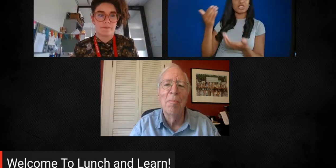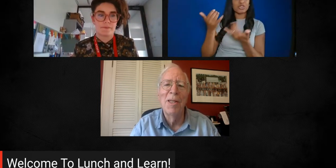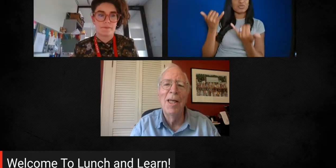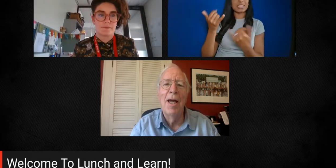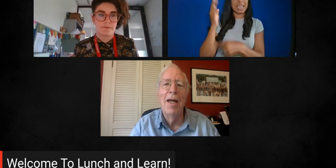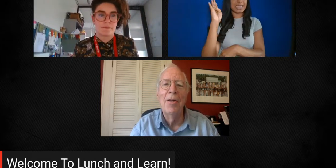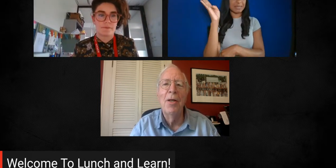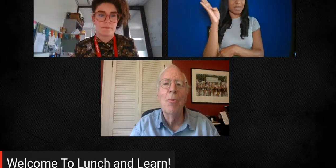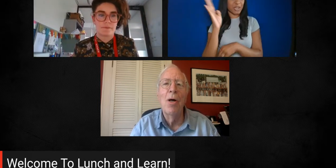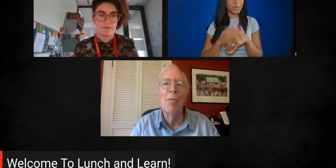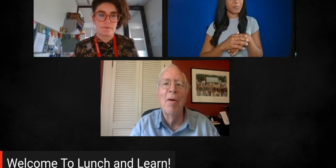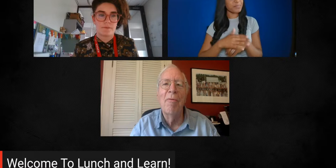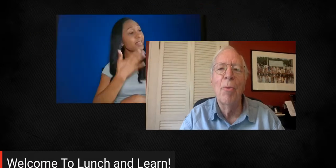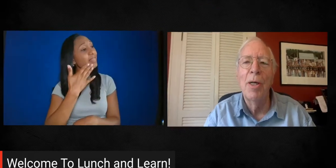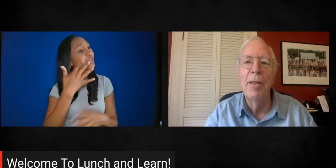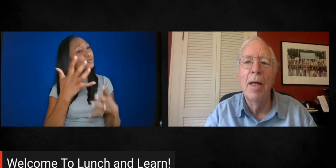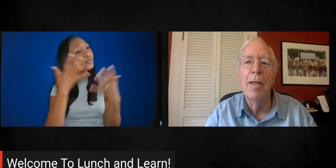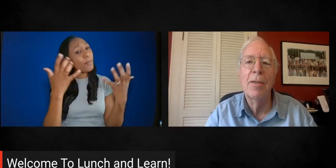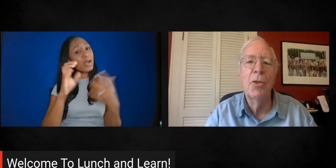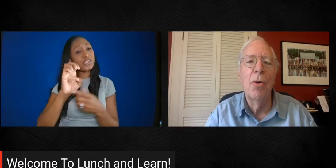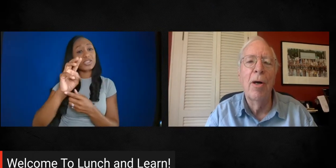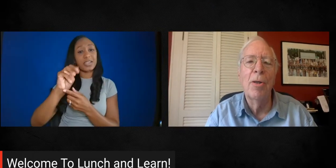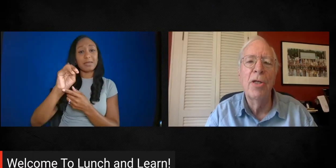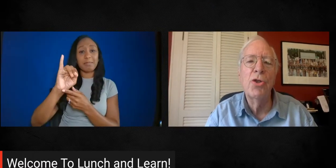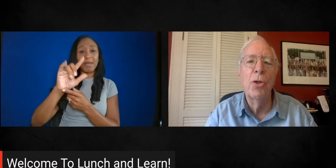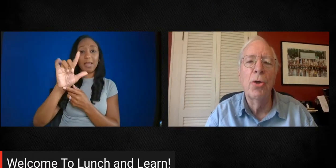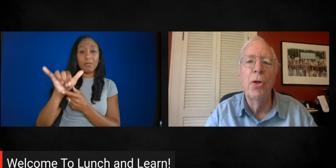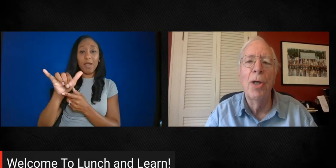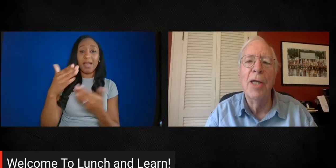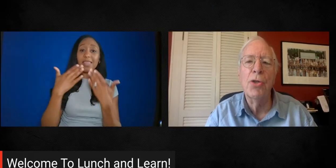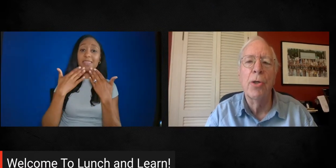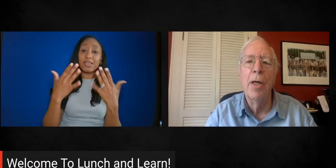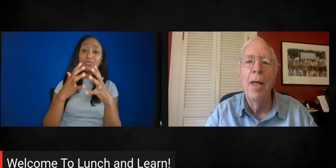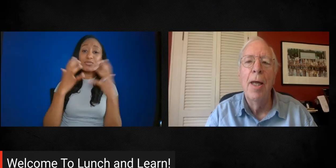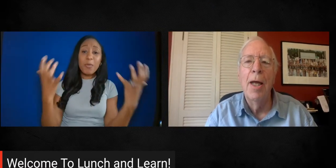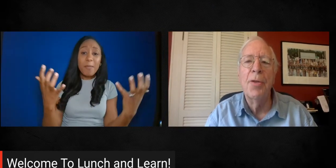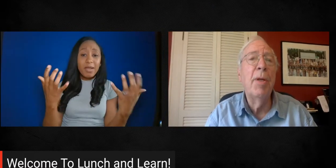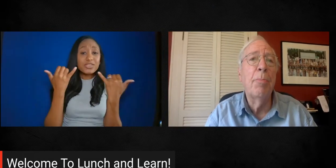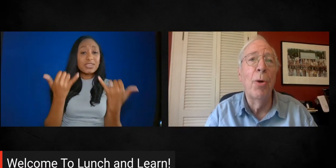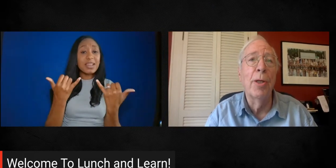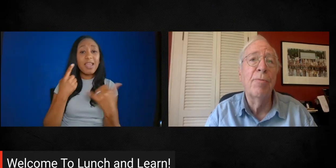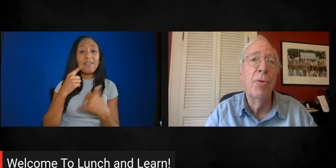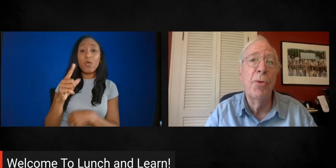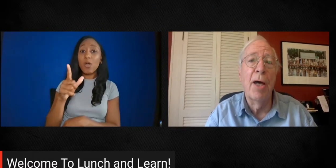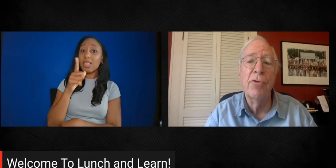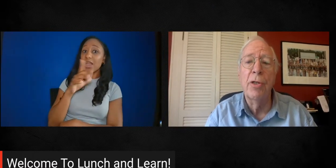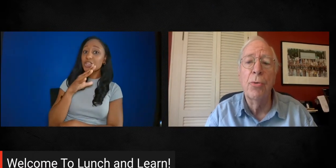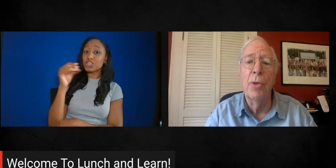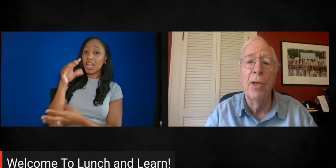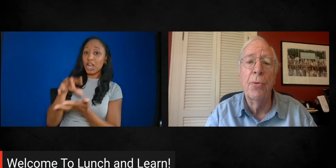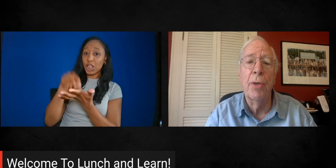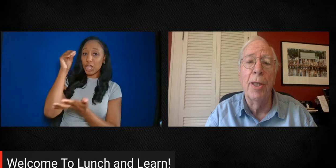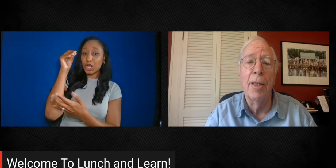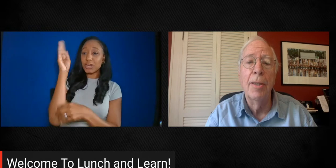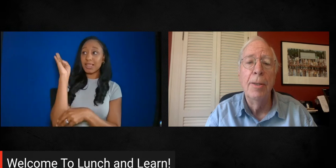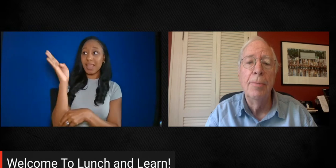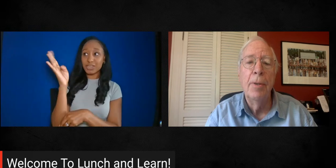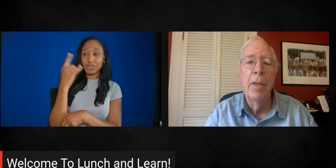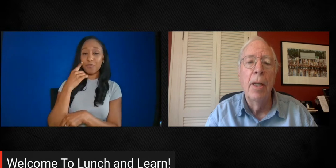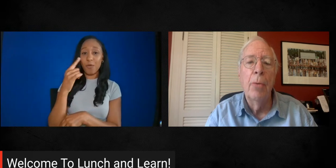very much, Emily, and welcome, everyone, welcome our Lunch and Learn lecture at the midpoint of 2023.